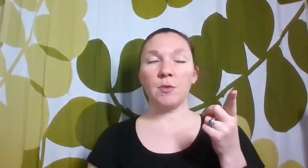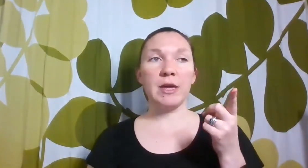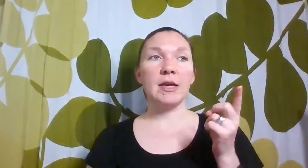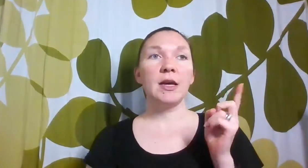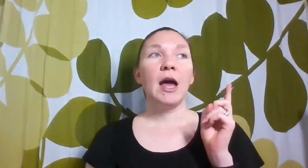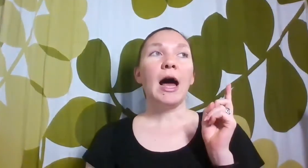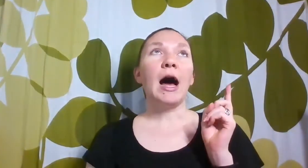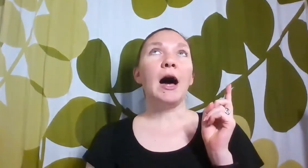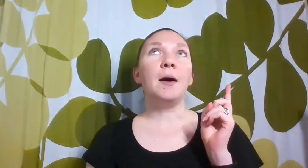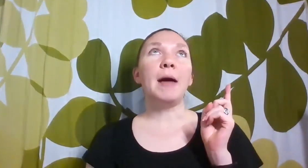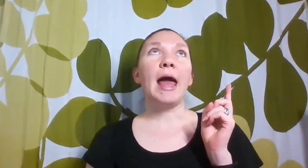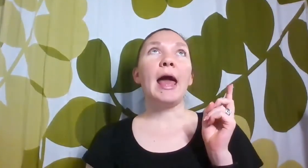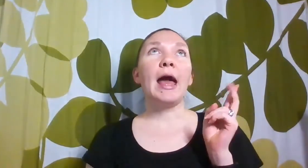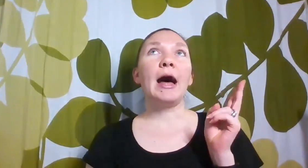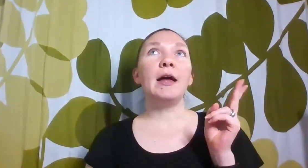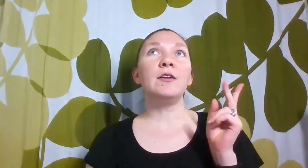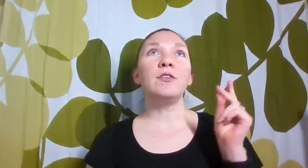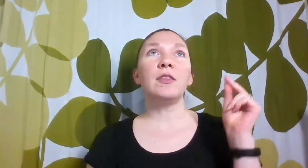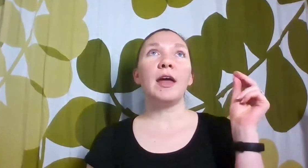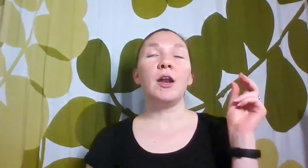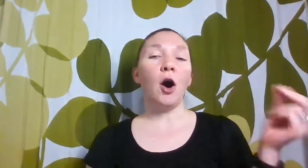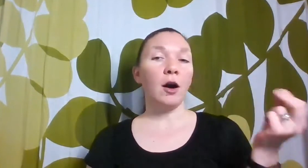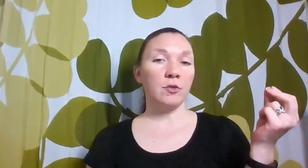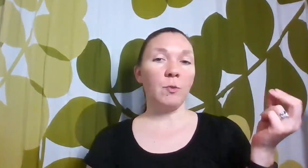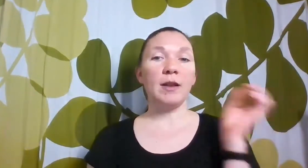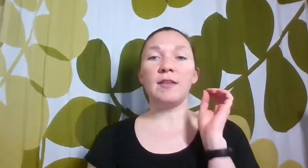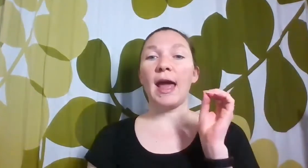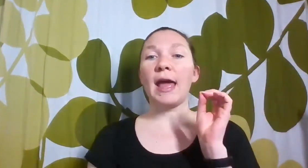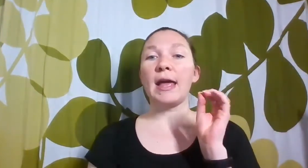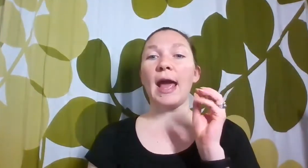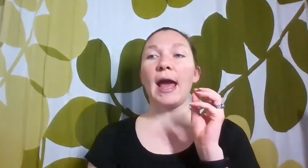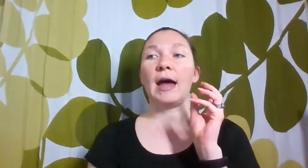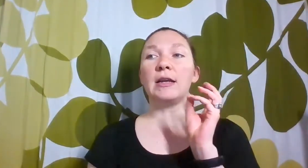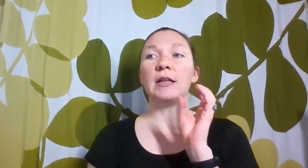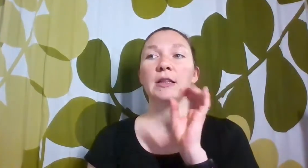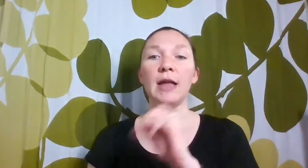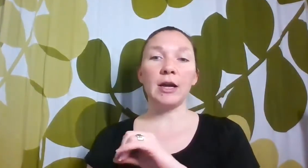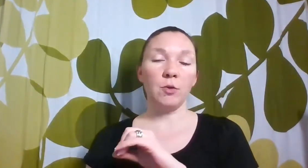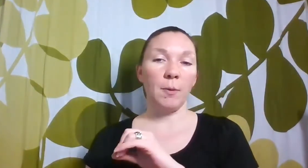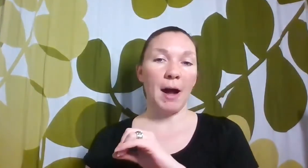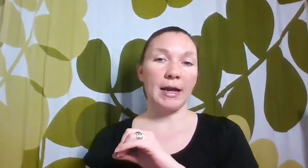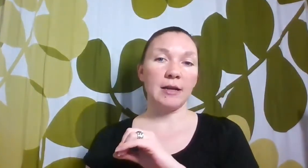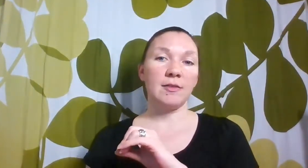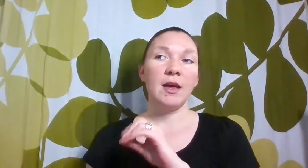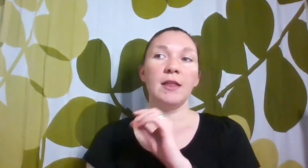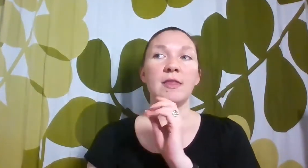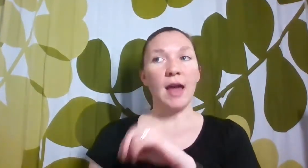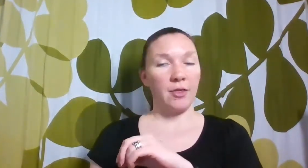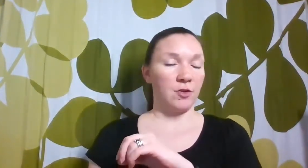a week. And then art one day and Lego robotics the other